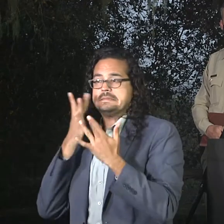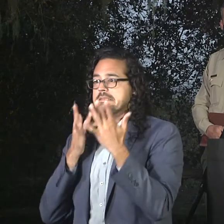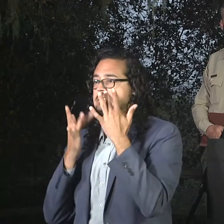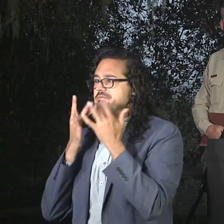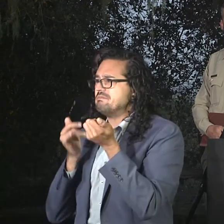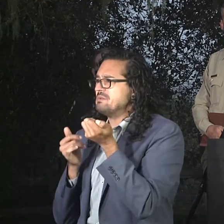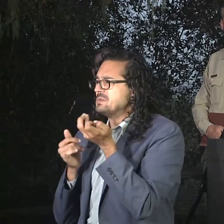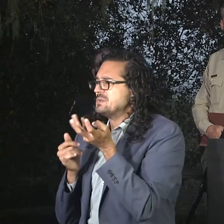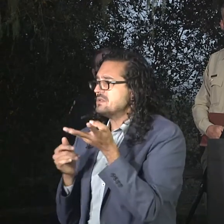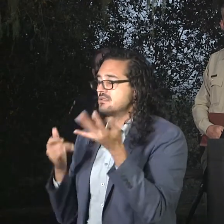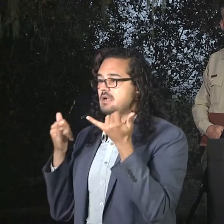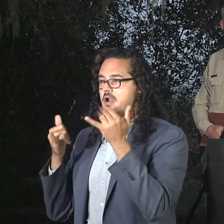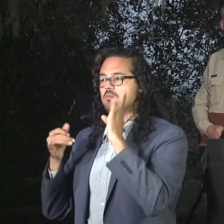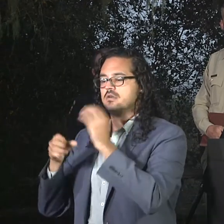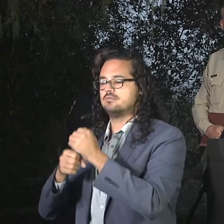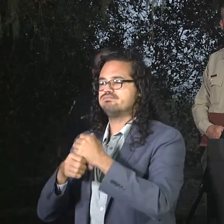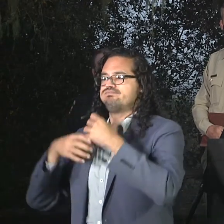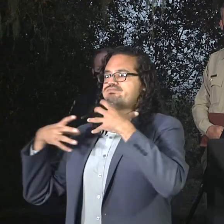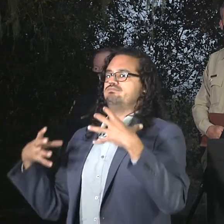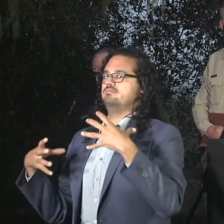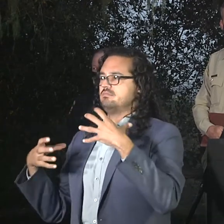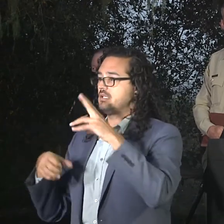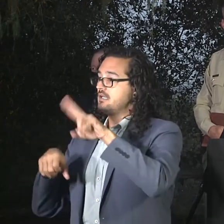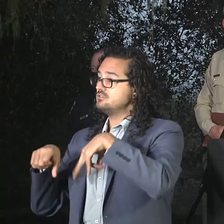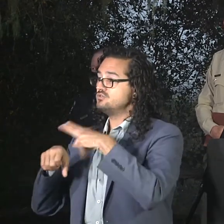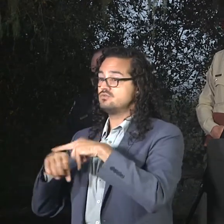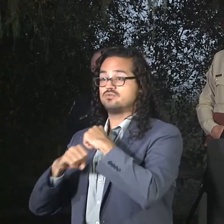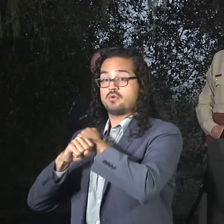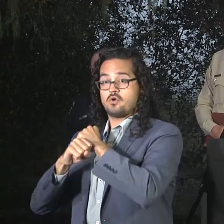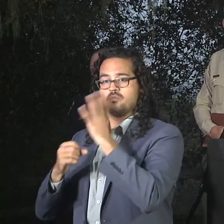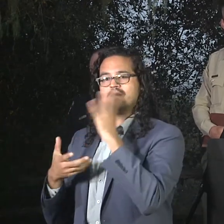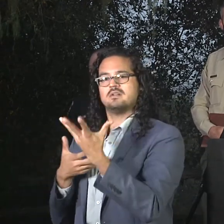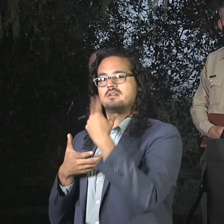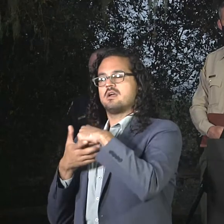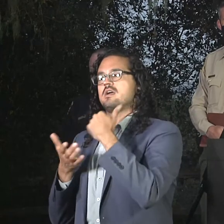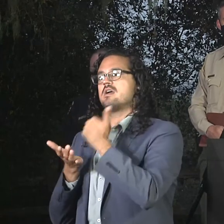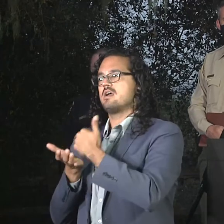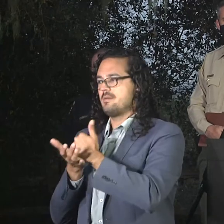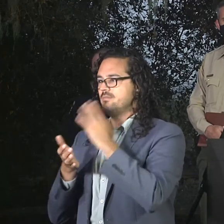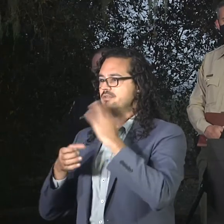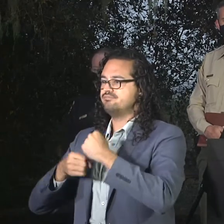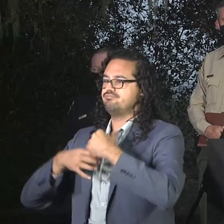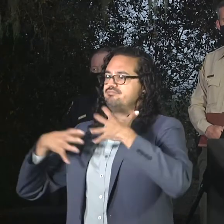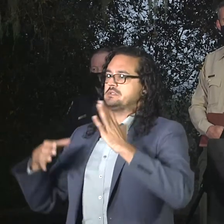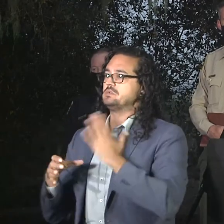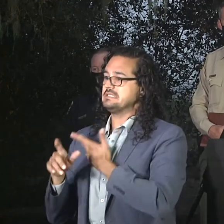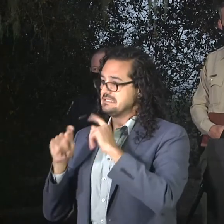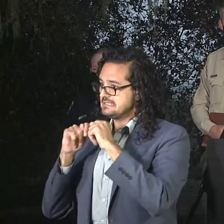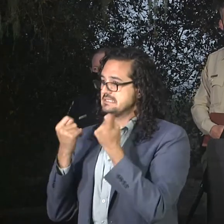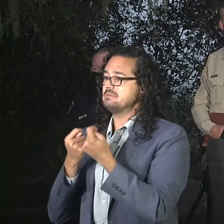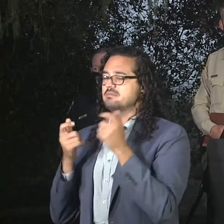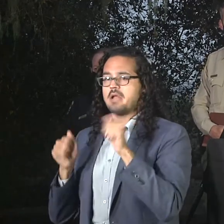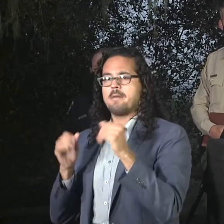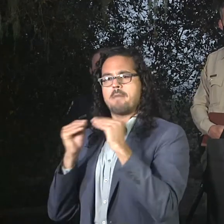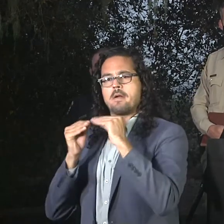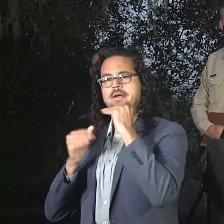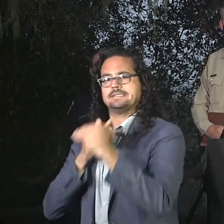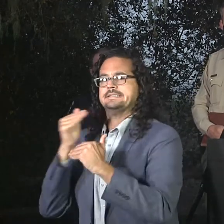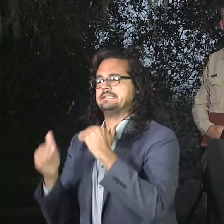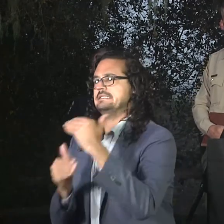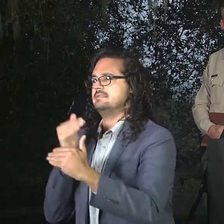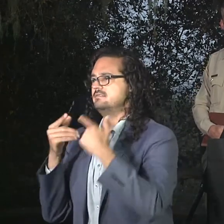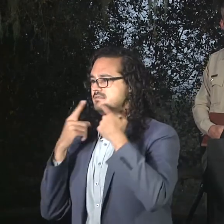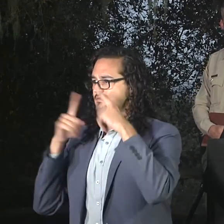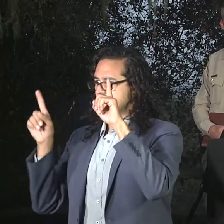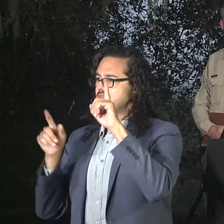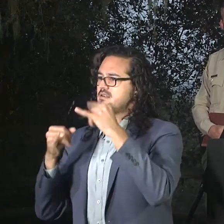we will be able to put in more line. We will be able to get around those structures and that line construction will be put